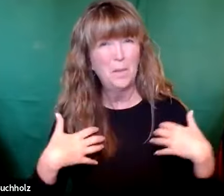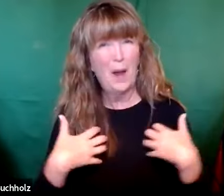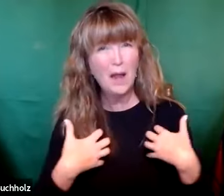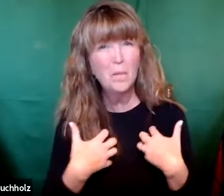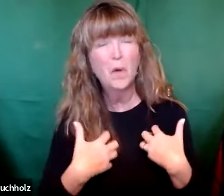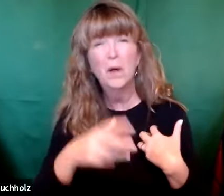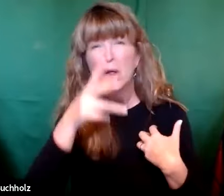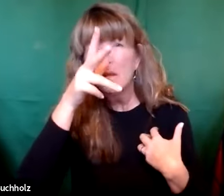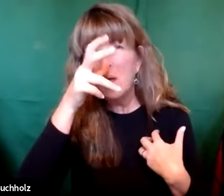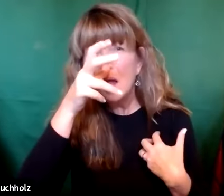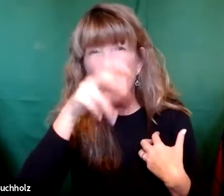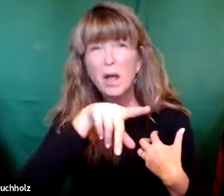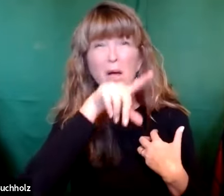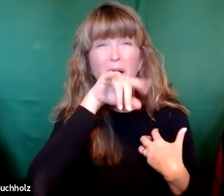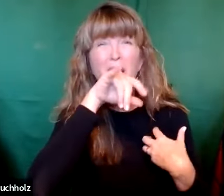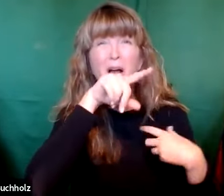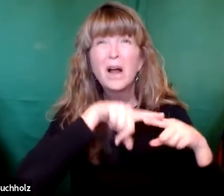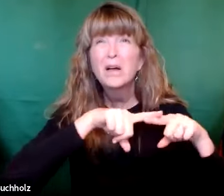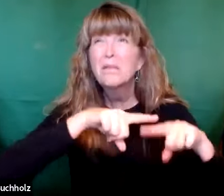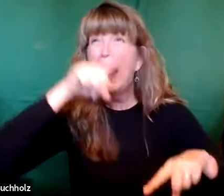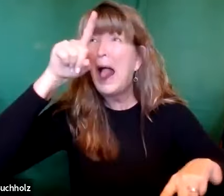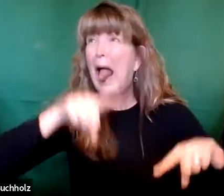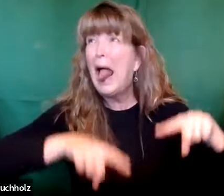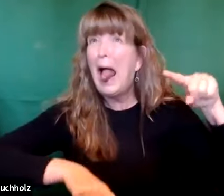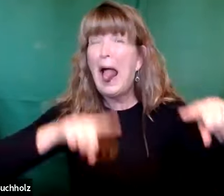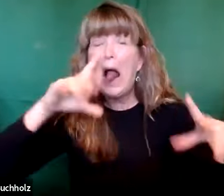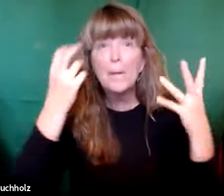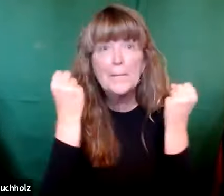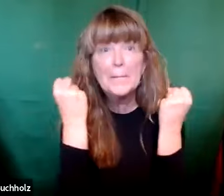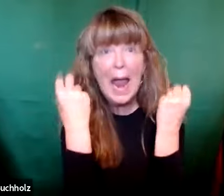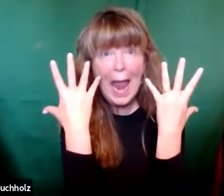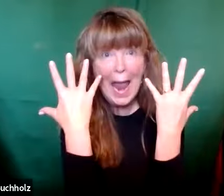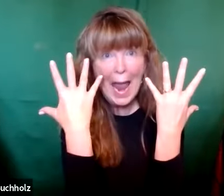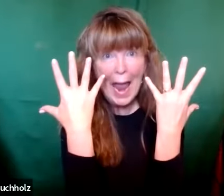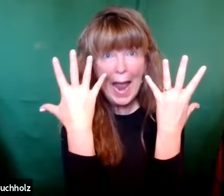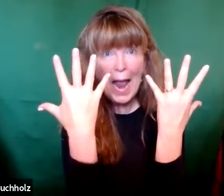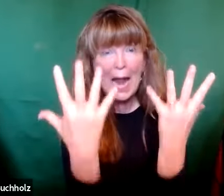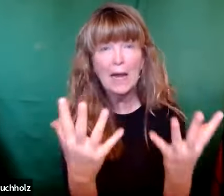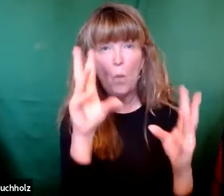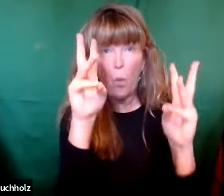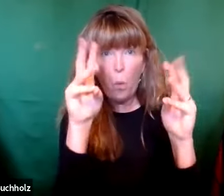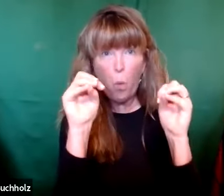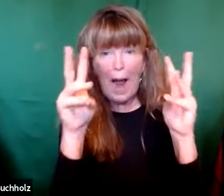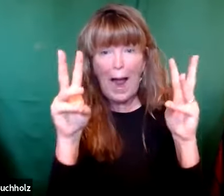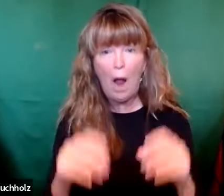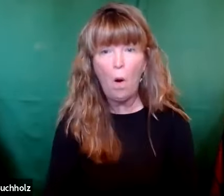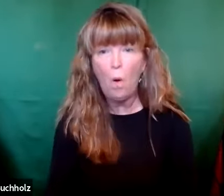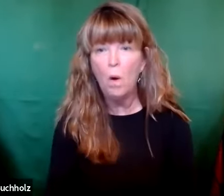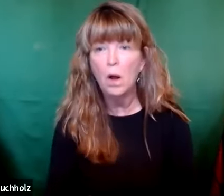There's a lot of different types of animals and insects and birds that God has created. So many